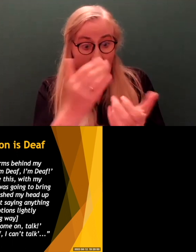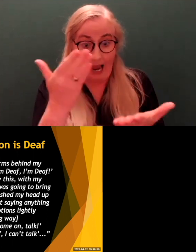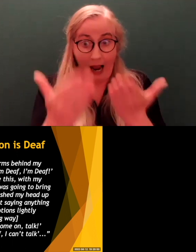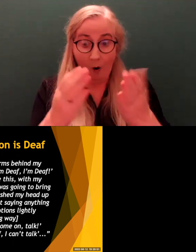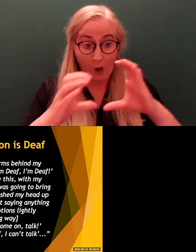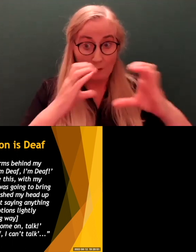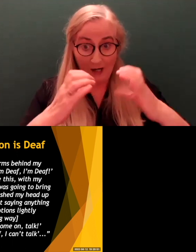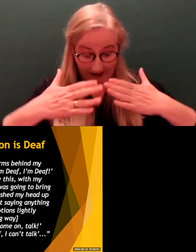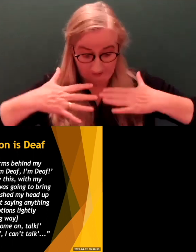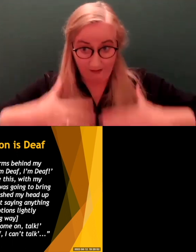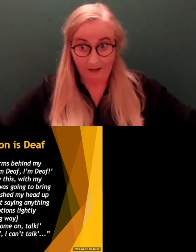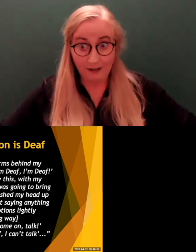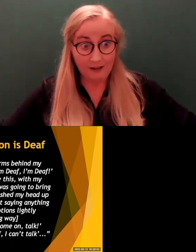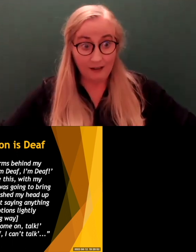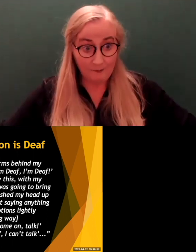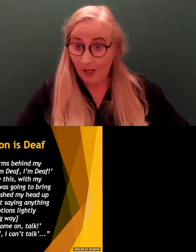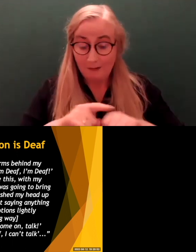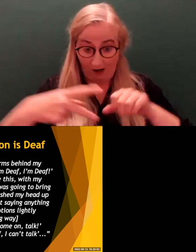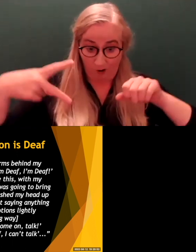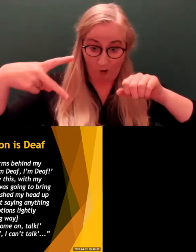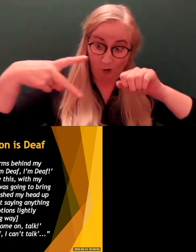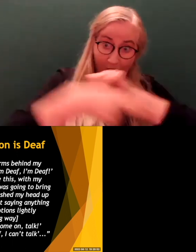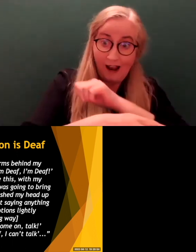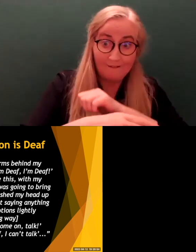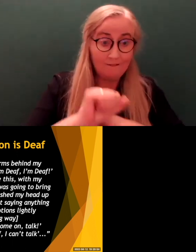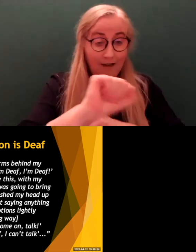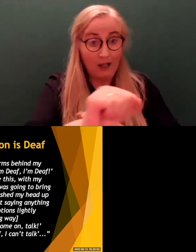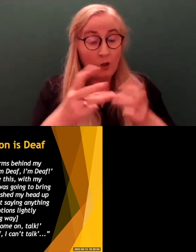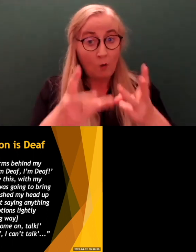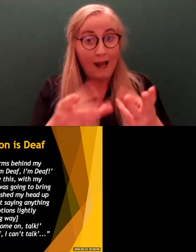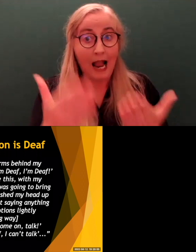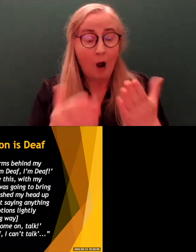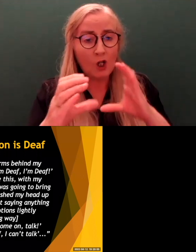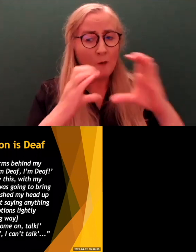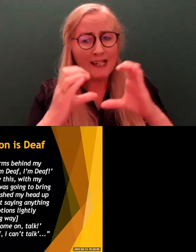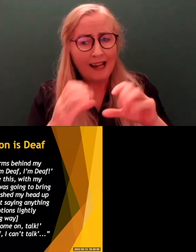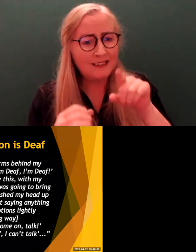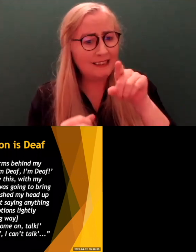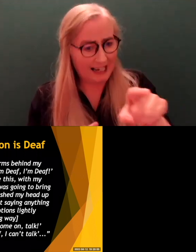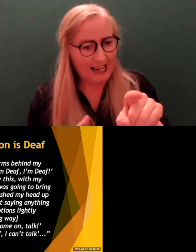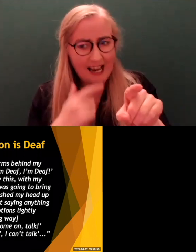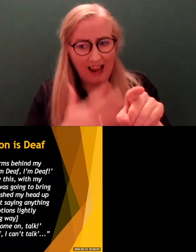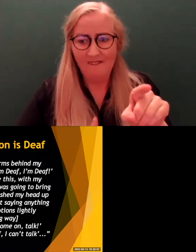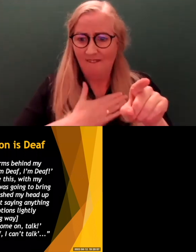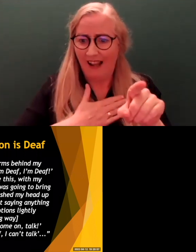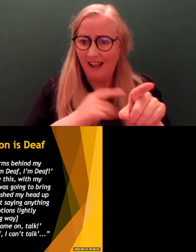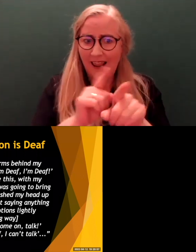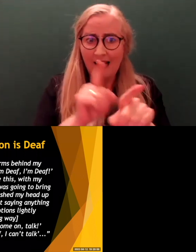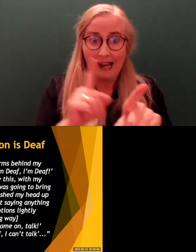is to cut off a method of their communication. And it very much felt that way for this person. And they were very much affected